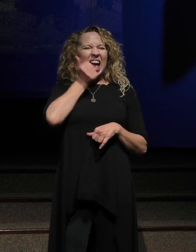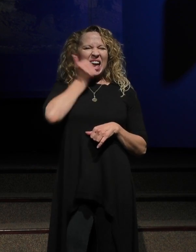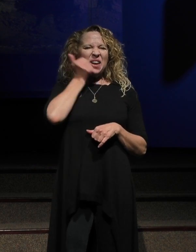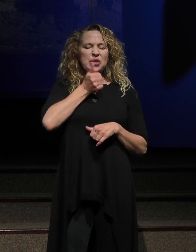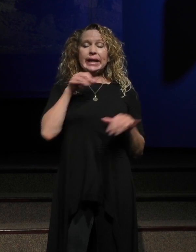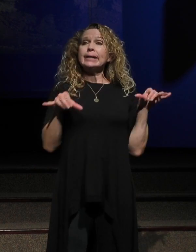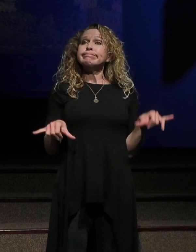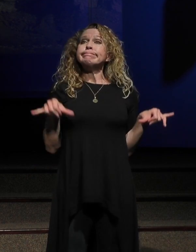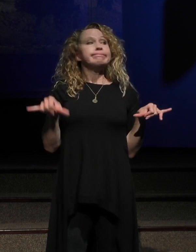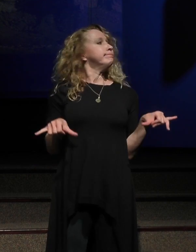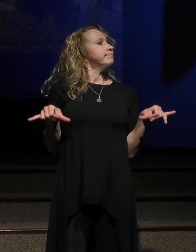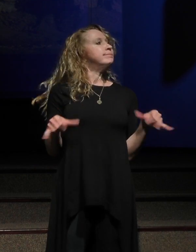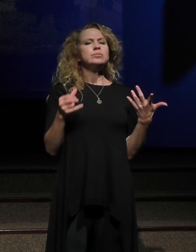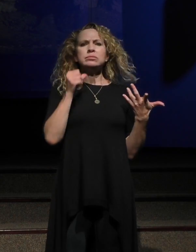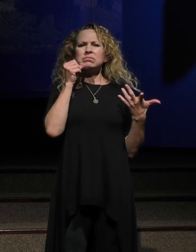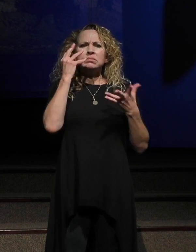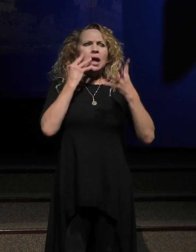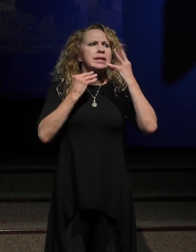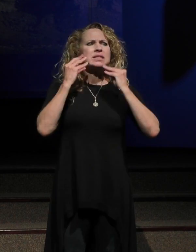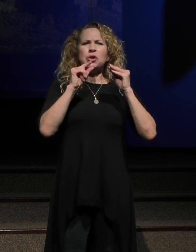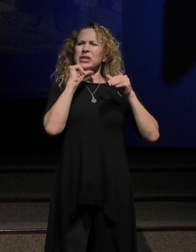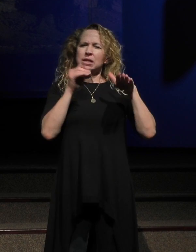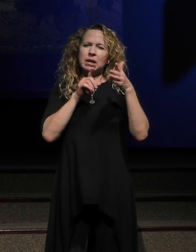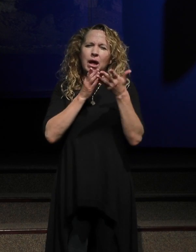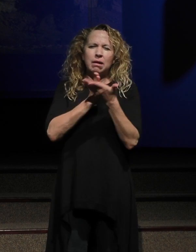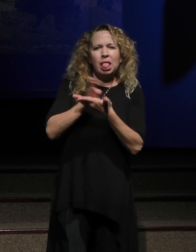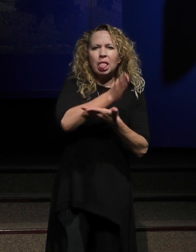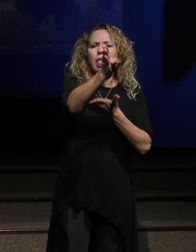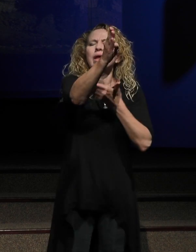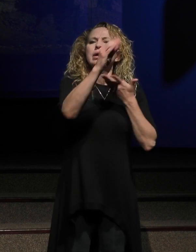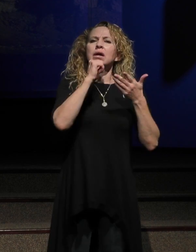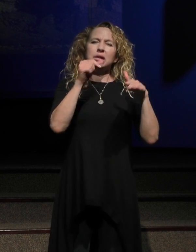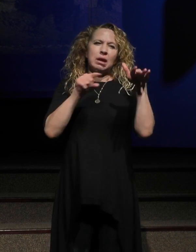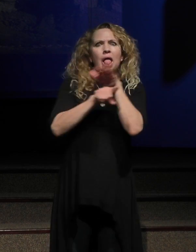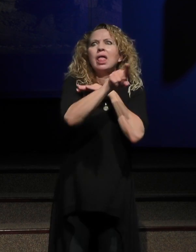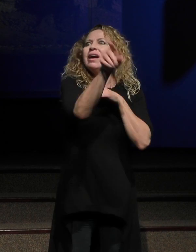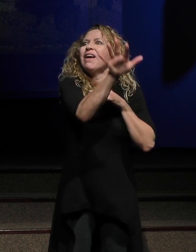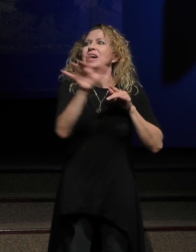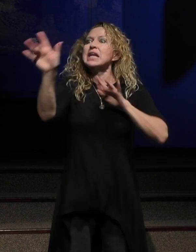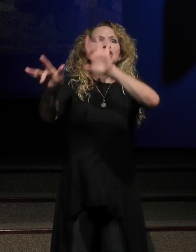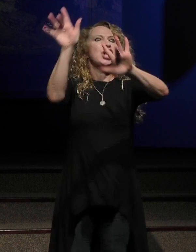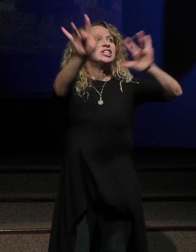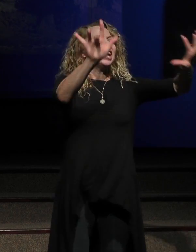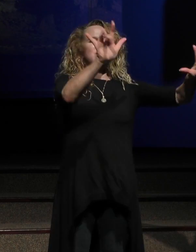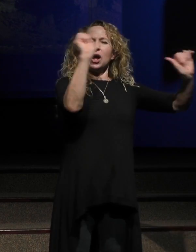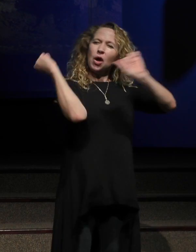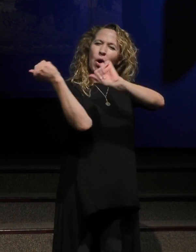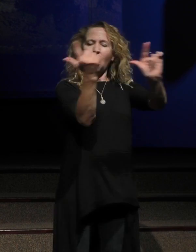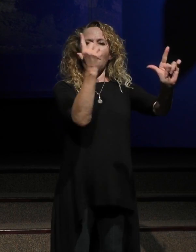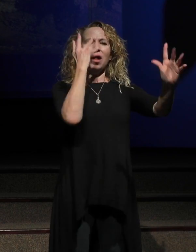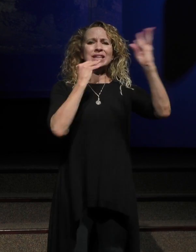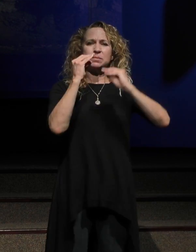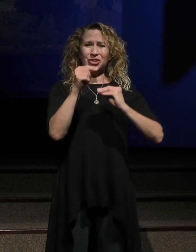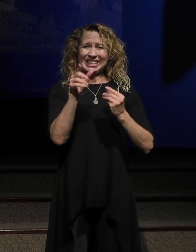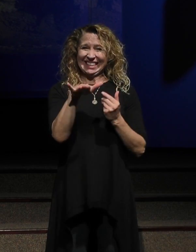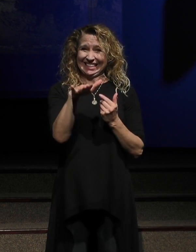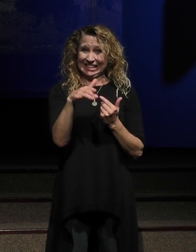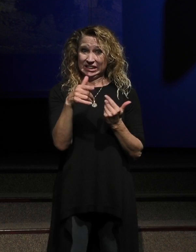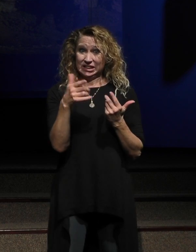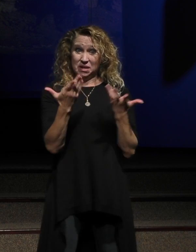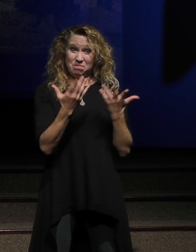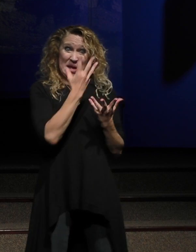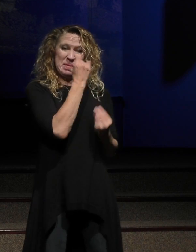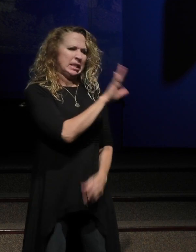they're not experiencing the whole kingdom. And if you knew somebody like that, wouldn't you want to go to them and say,